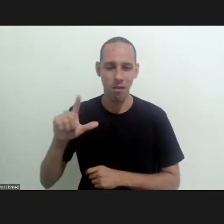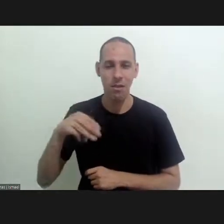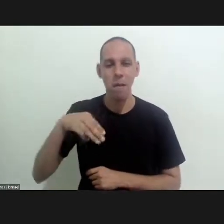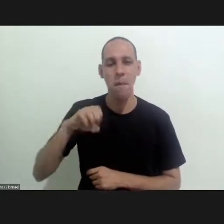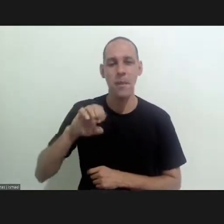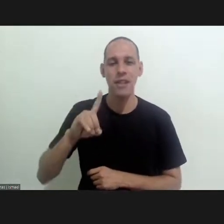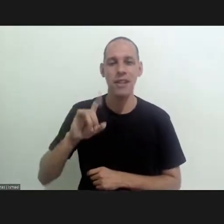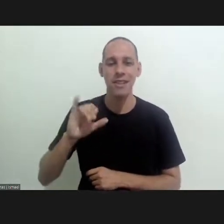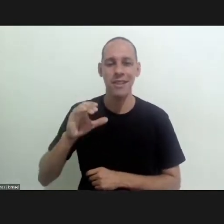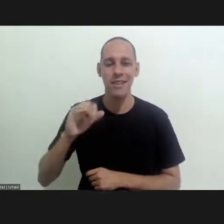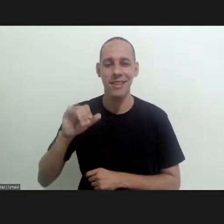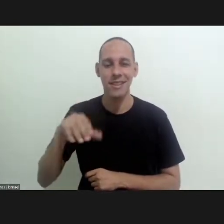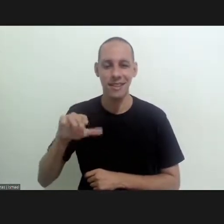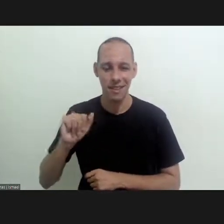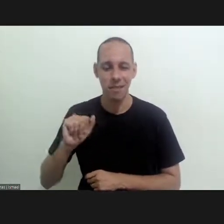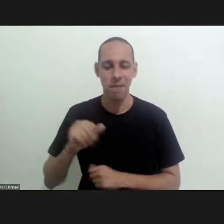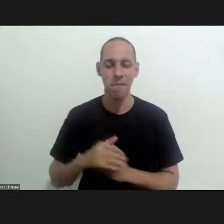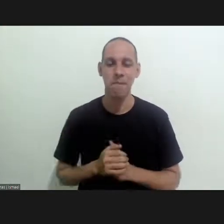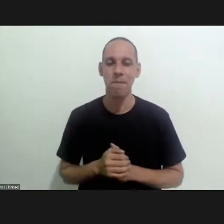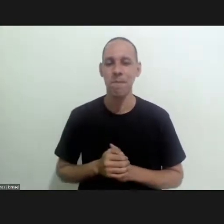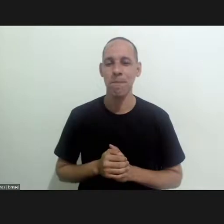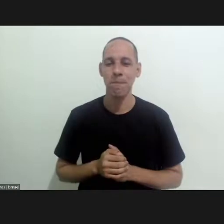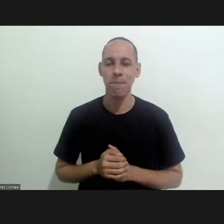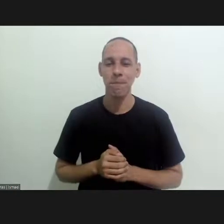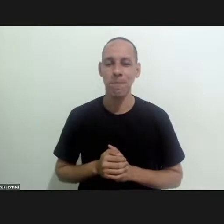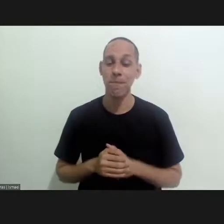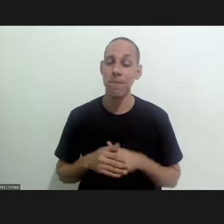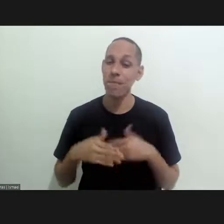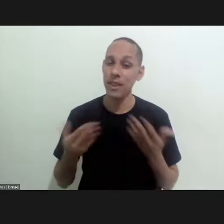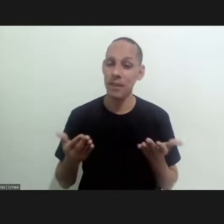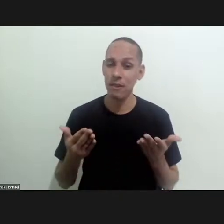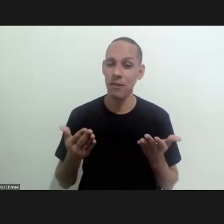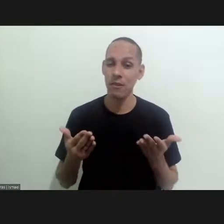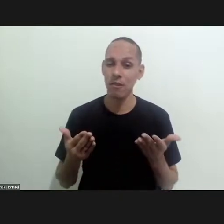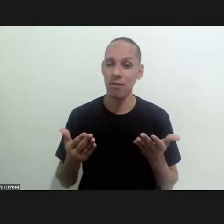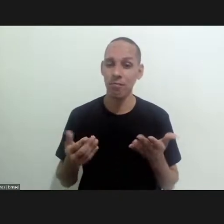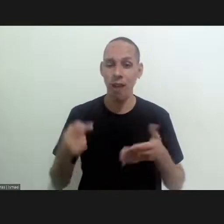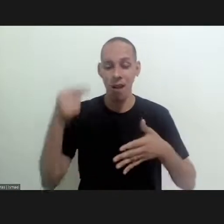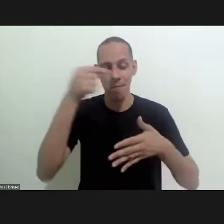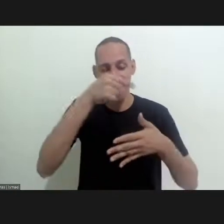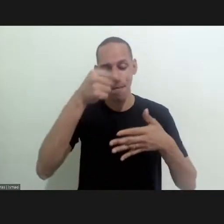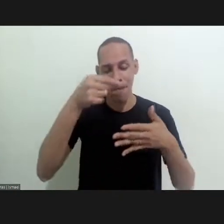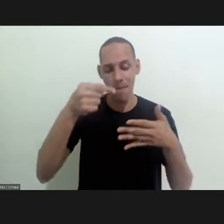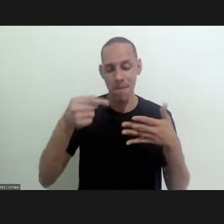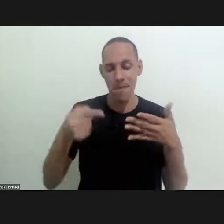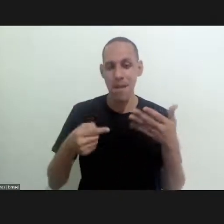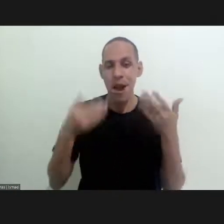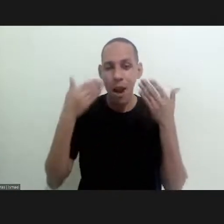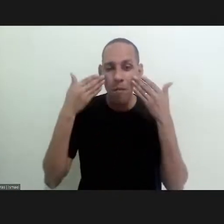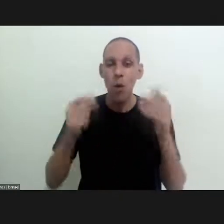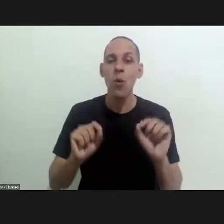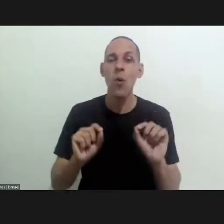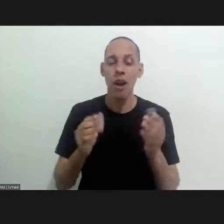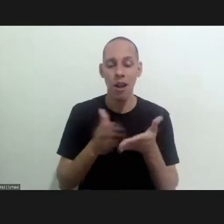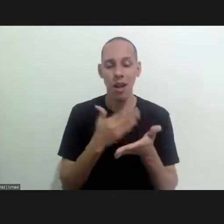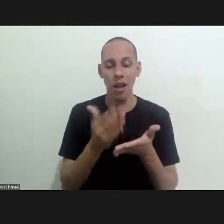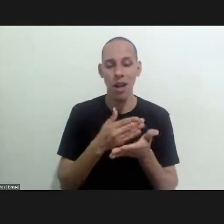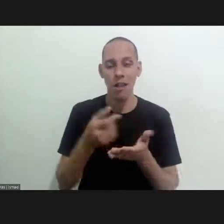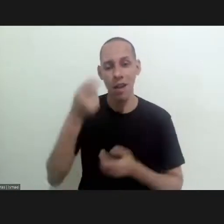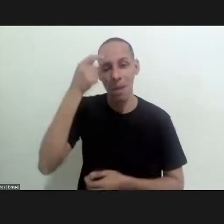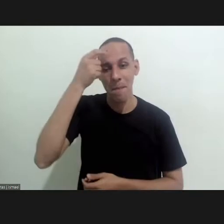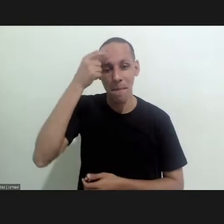of which it is strongly related to this is something is to show